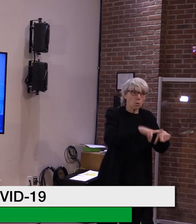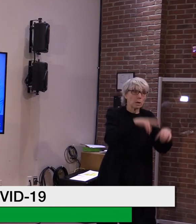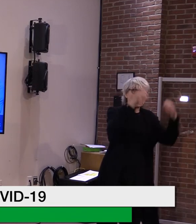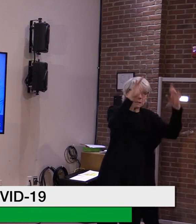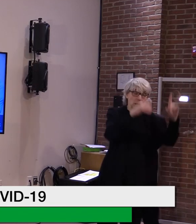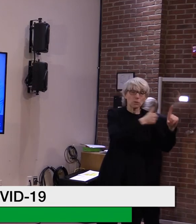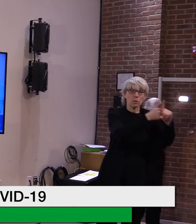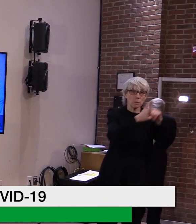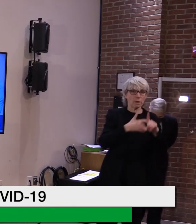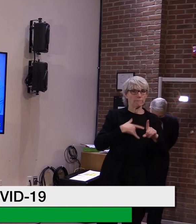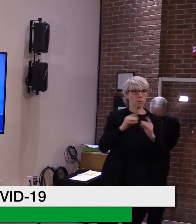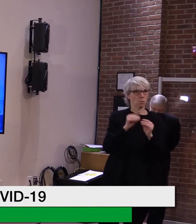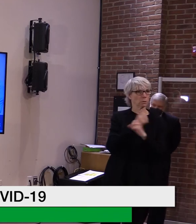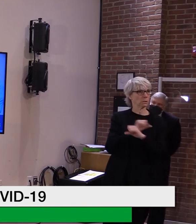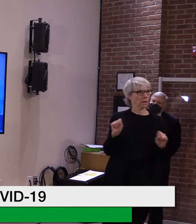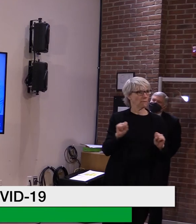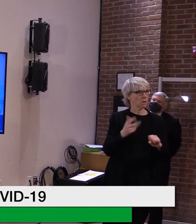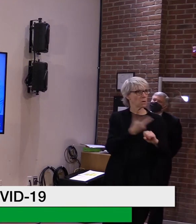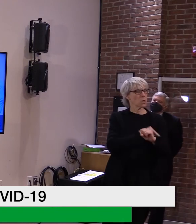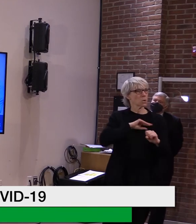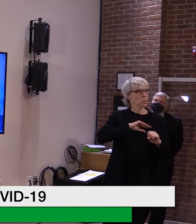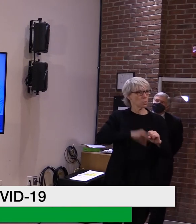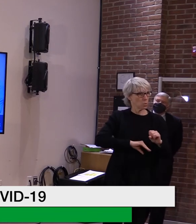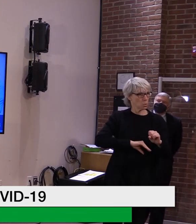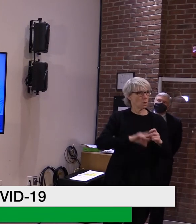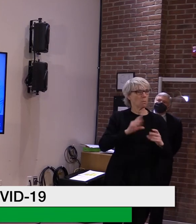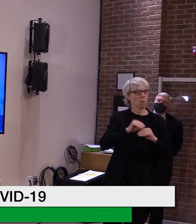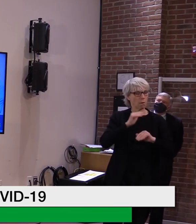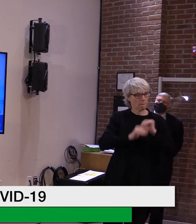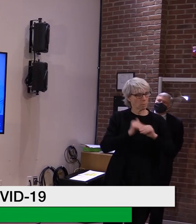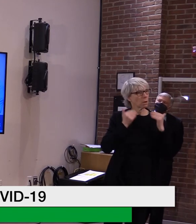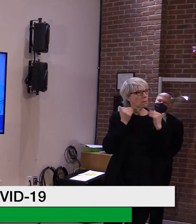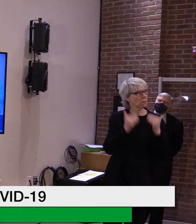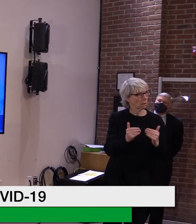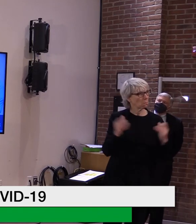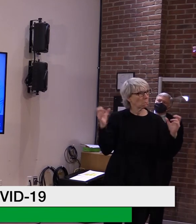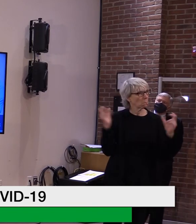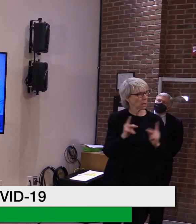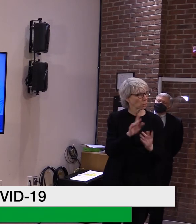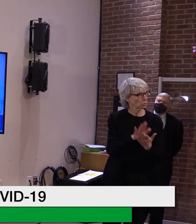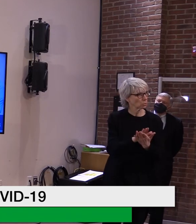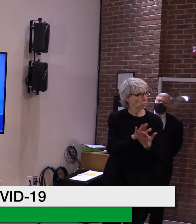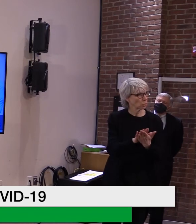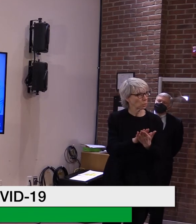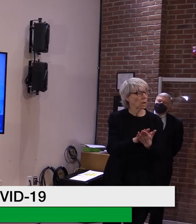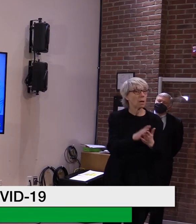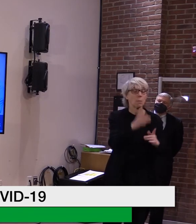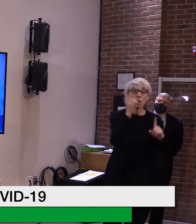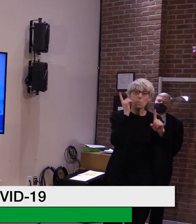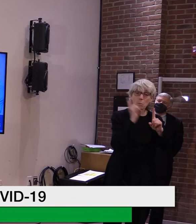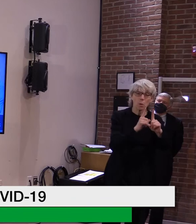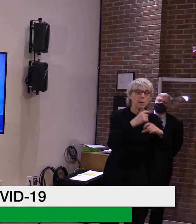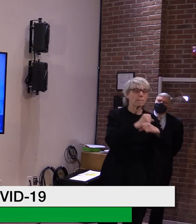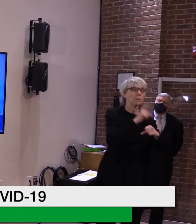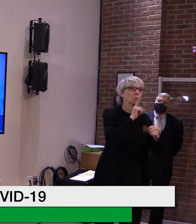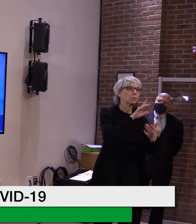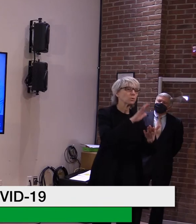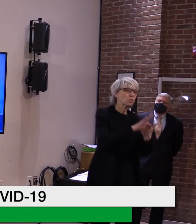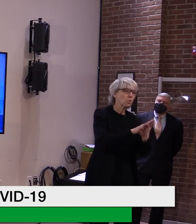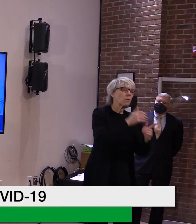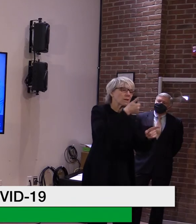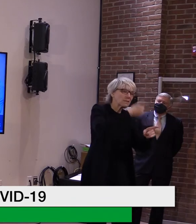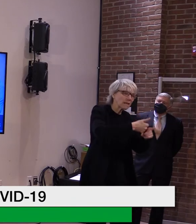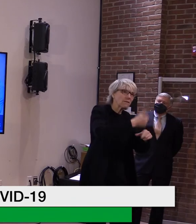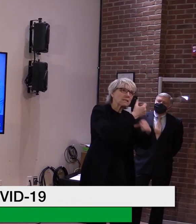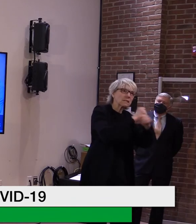protected by being vaccinated. But the goal is to set up schools in a way that everyone feels safe, regardless of that, knowing that